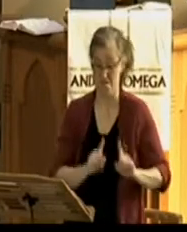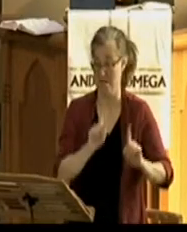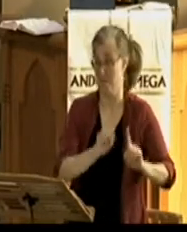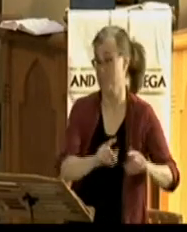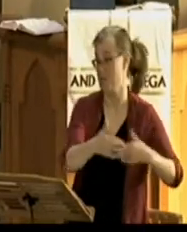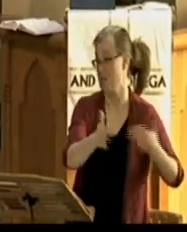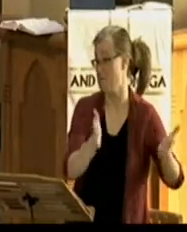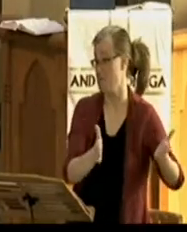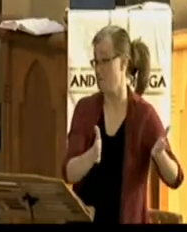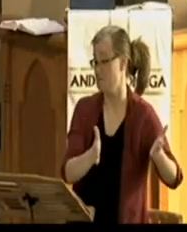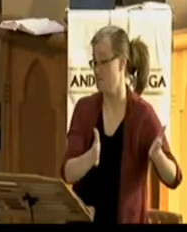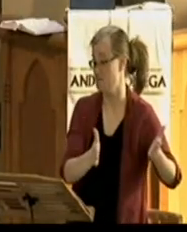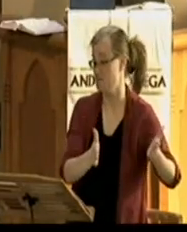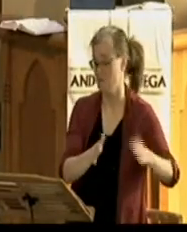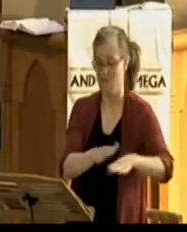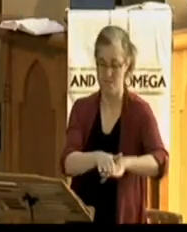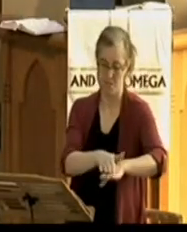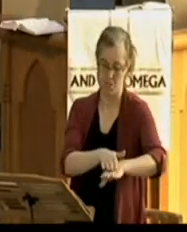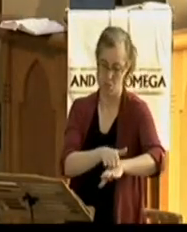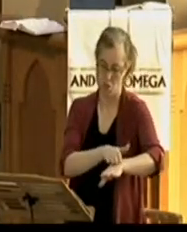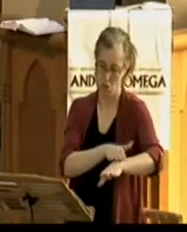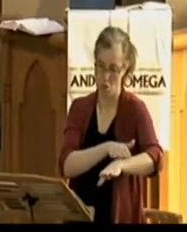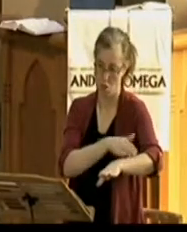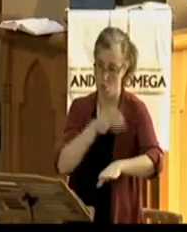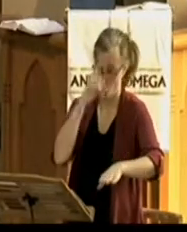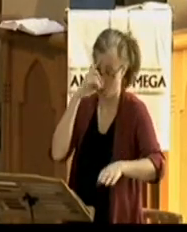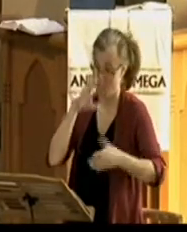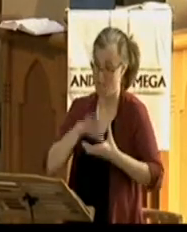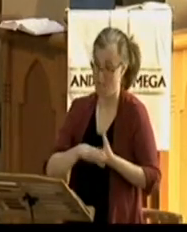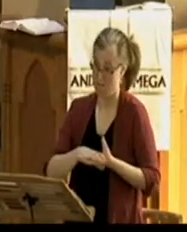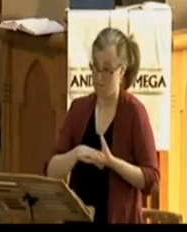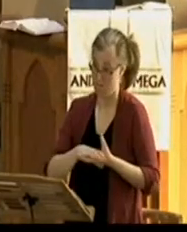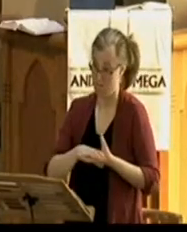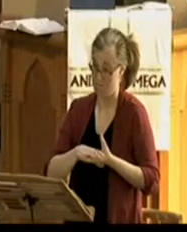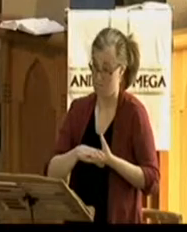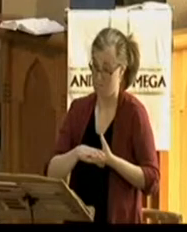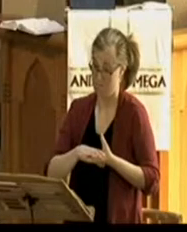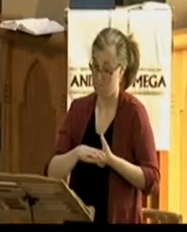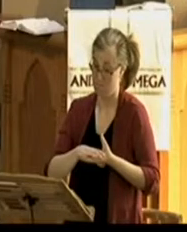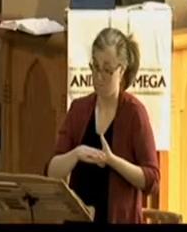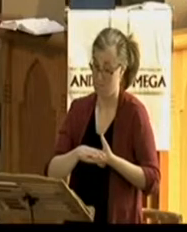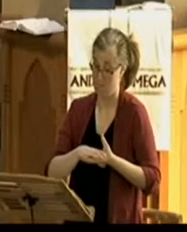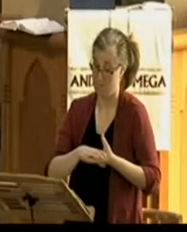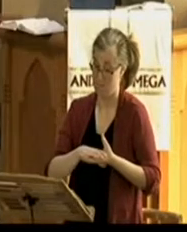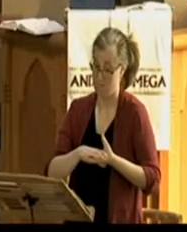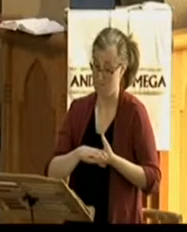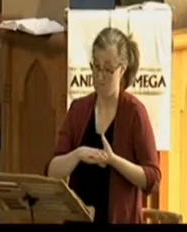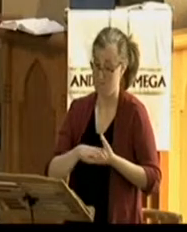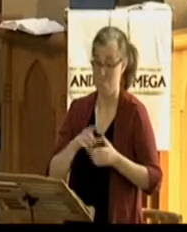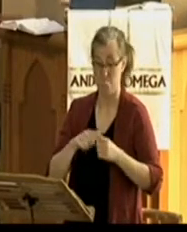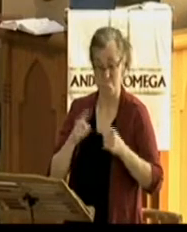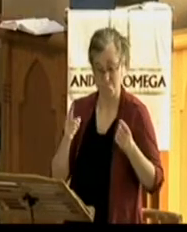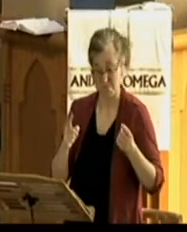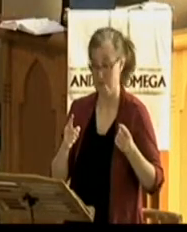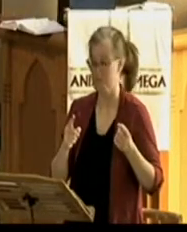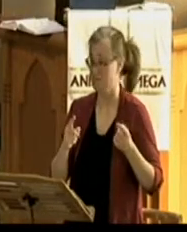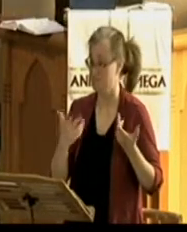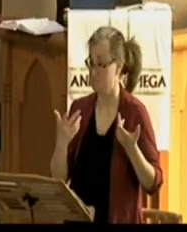And yet their faith was strengthened, as they saw him and ate with him over and over again. And John is